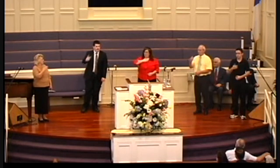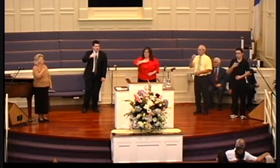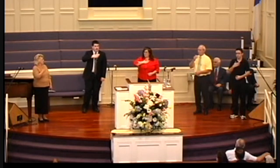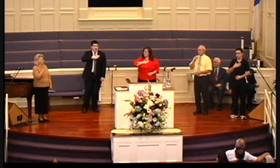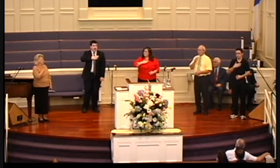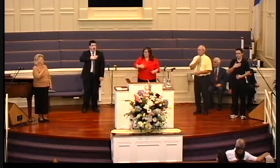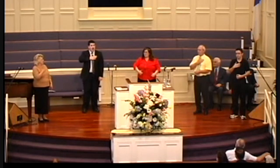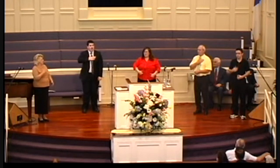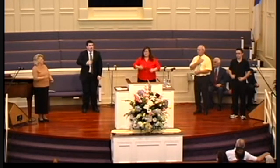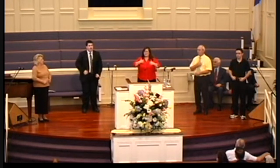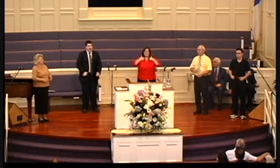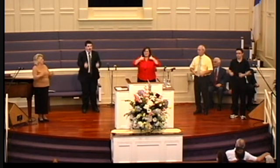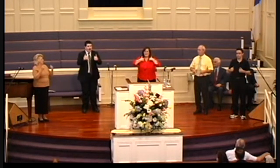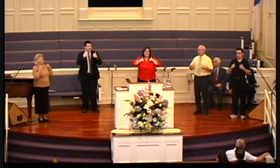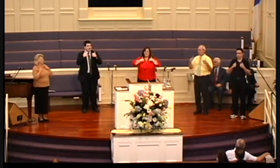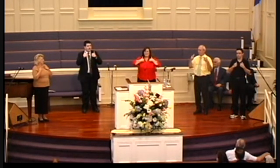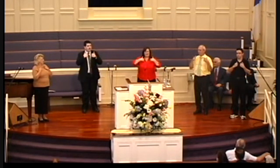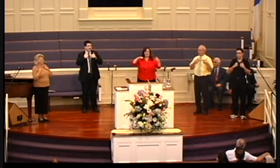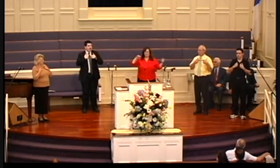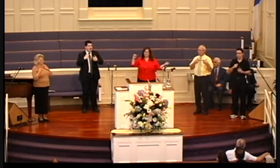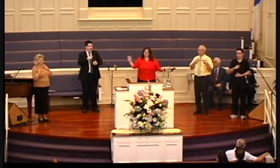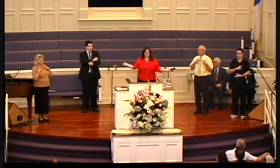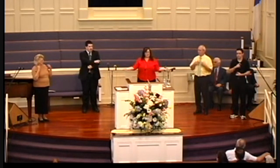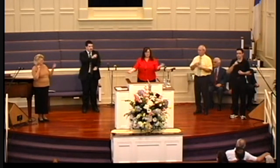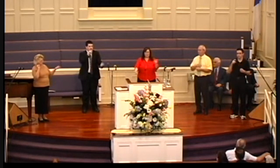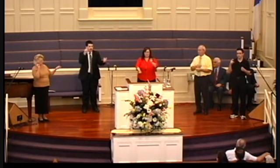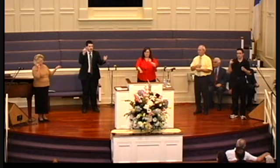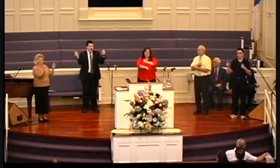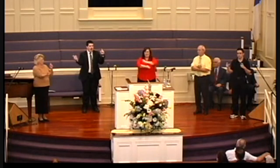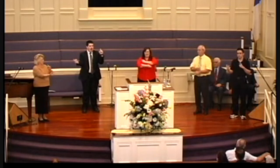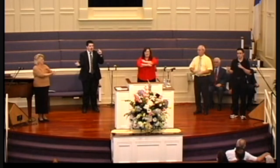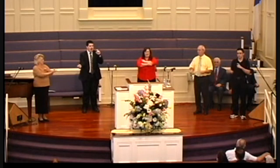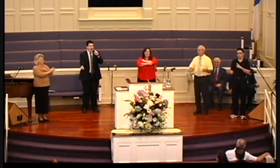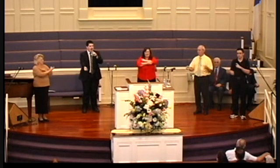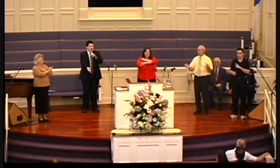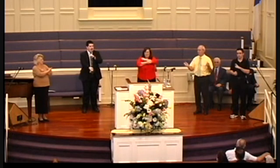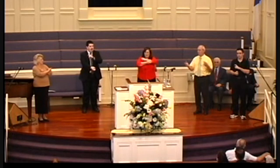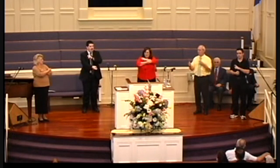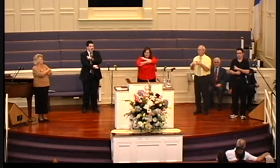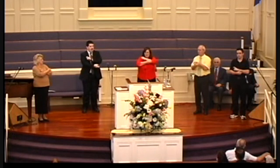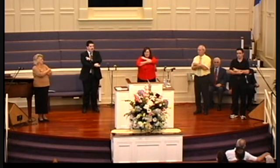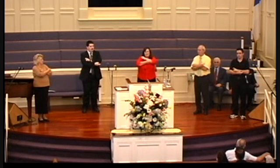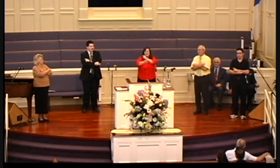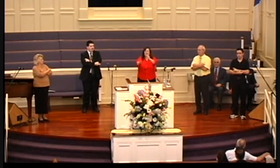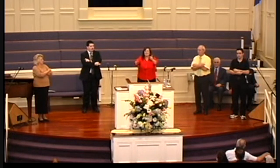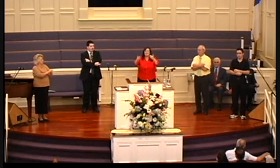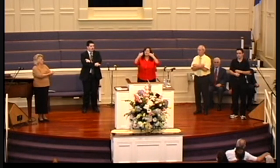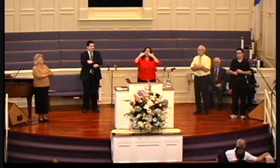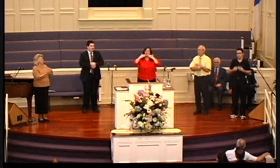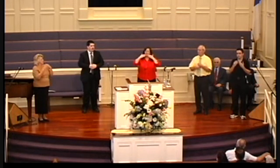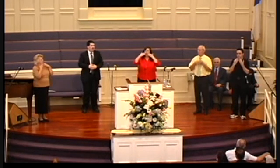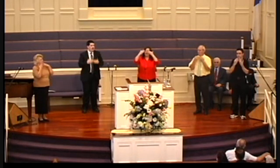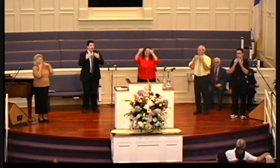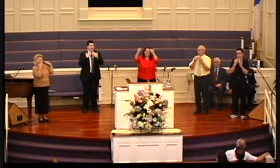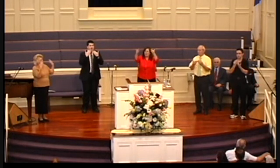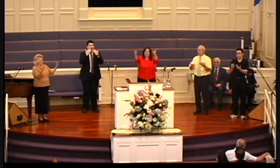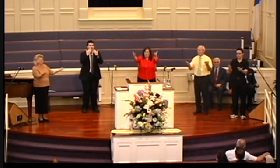I Have A Life That Was Changed